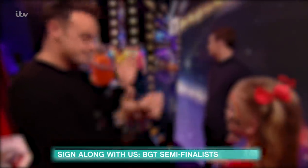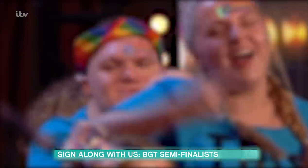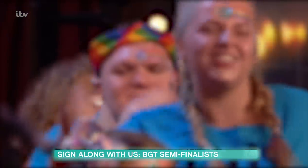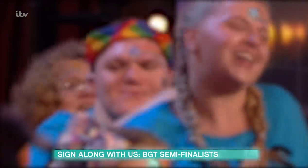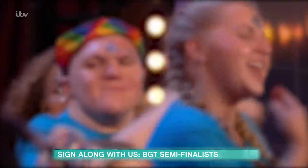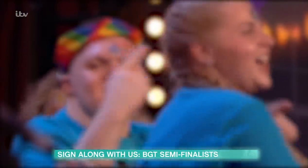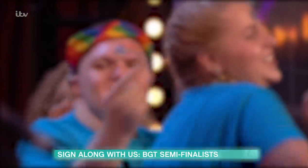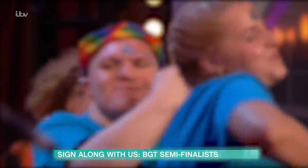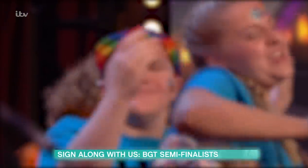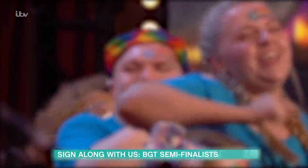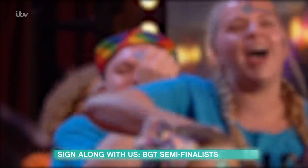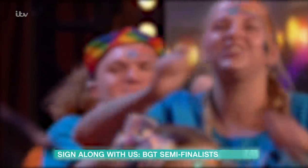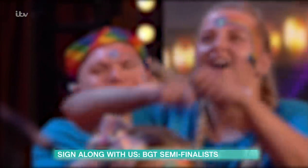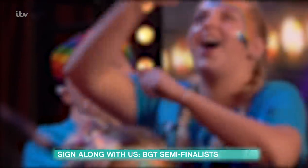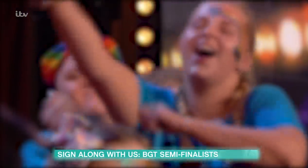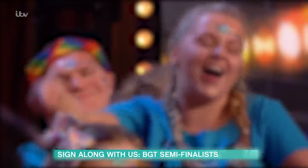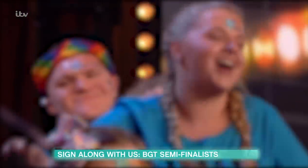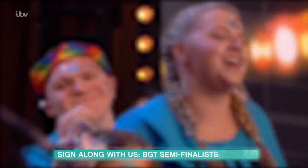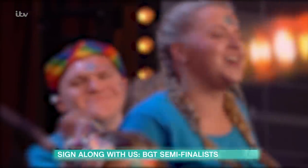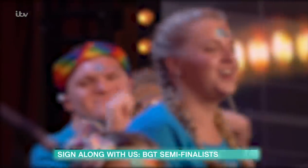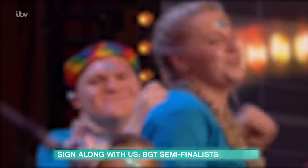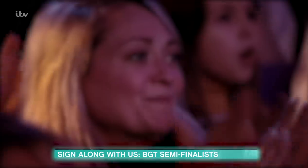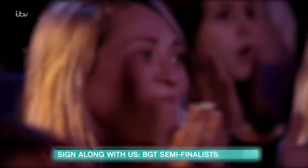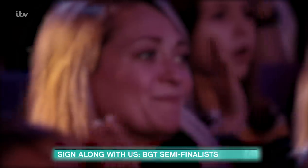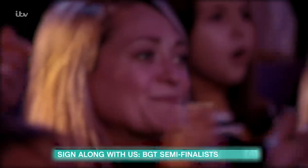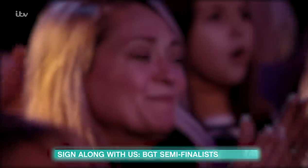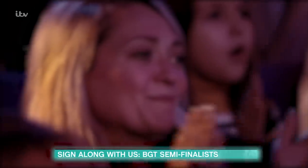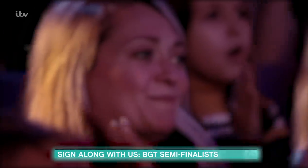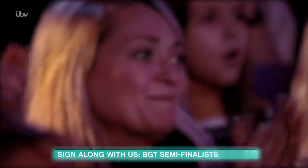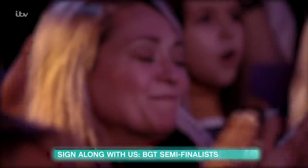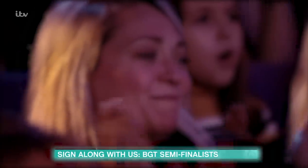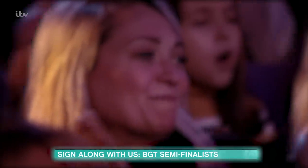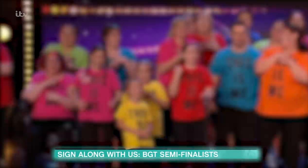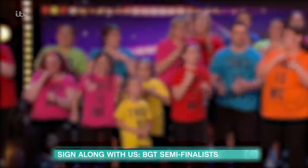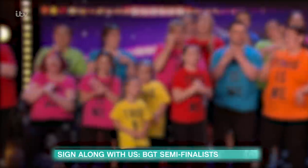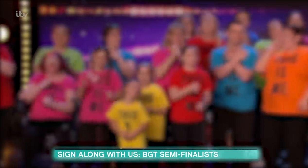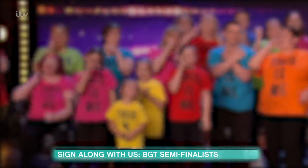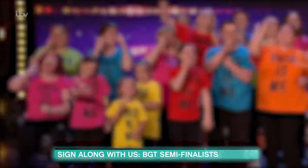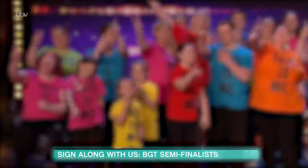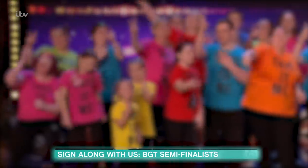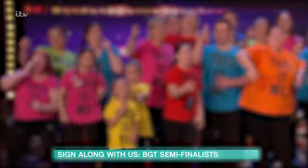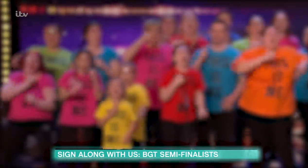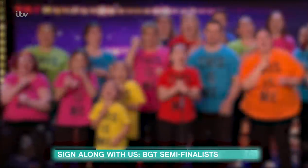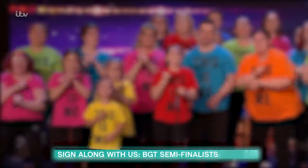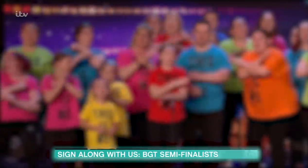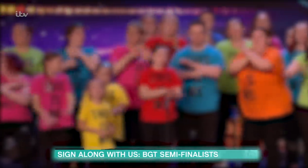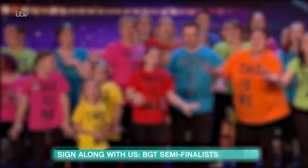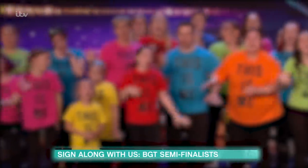we're kind of saying, you know, be who you are and say this is me. And a lot of people out there can relate to that, so hopefully we'll keep growing and growing.